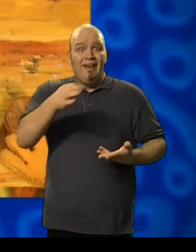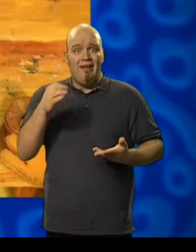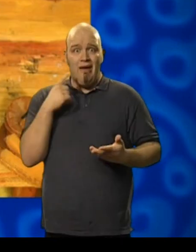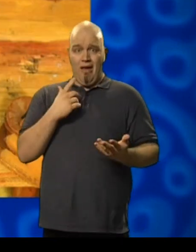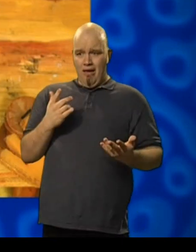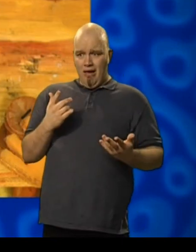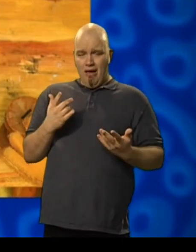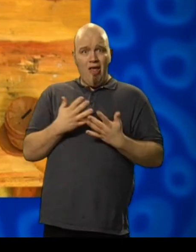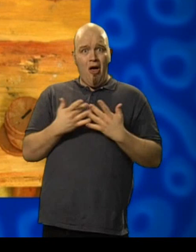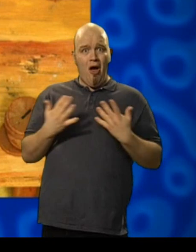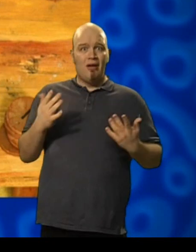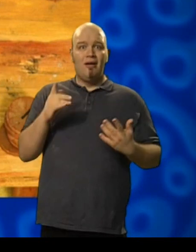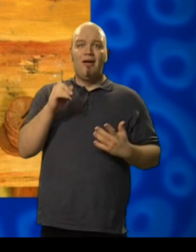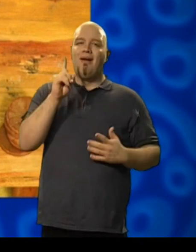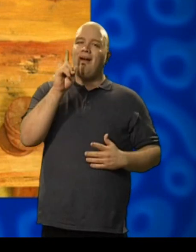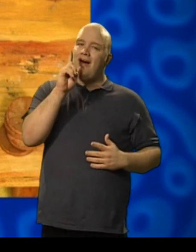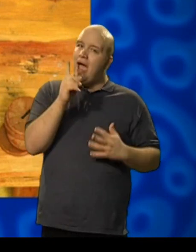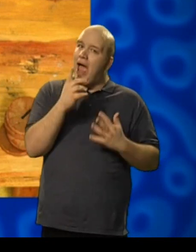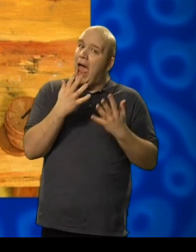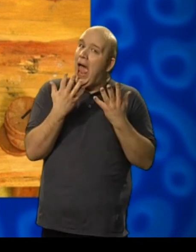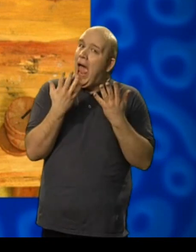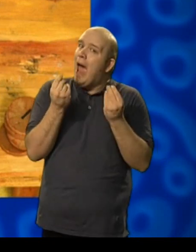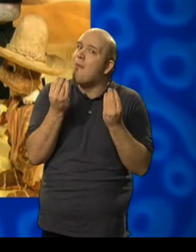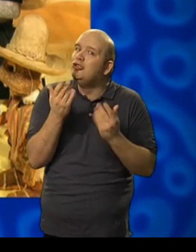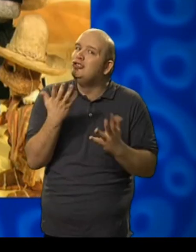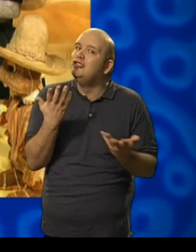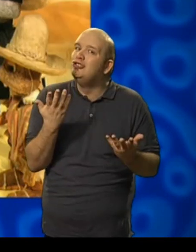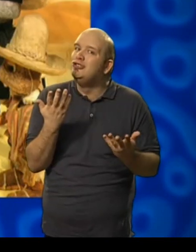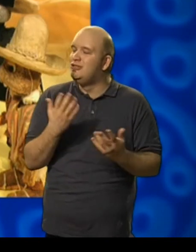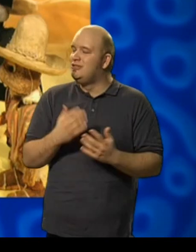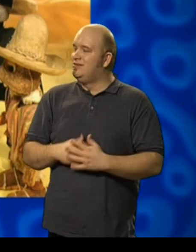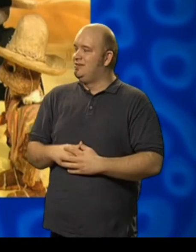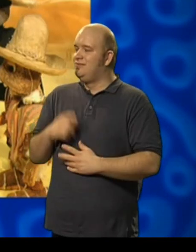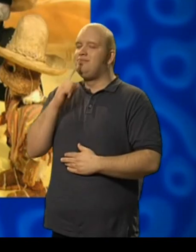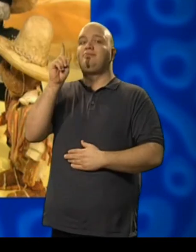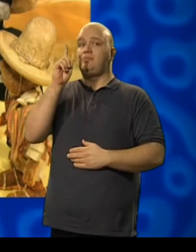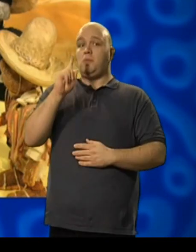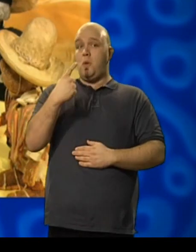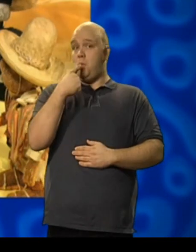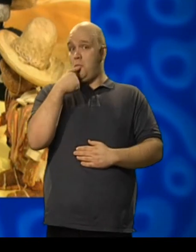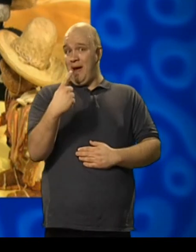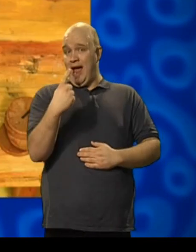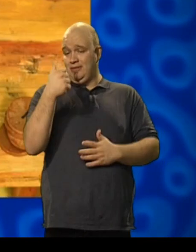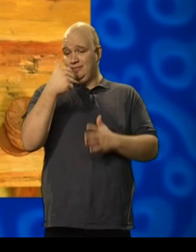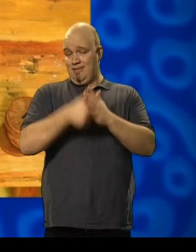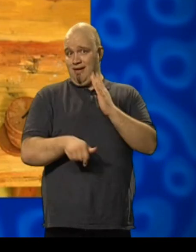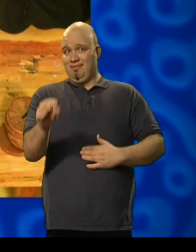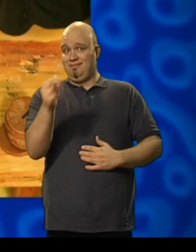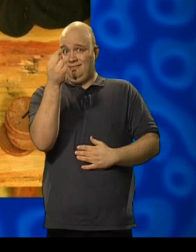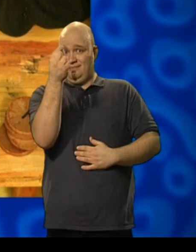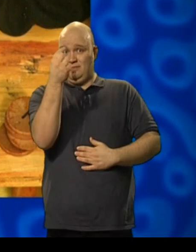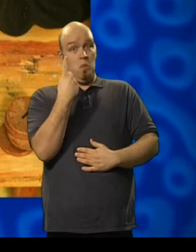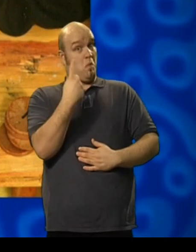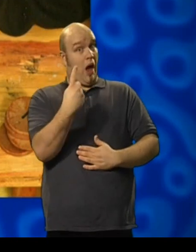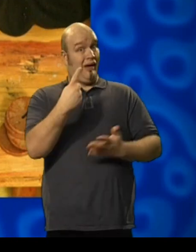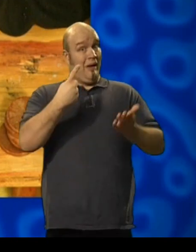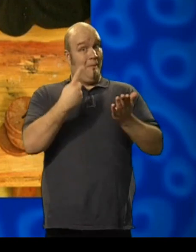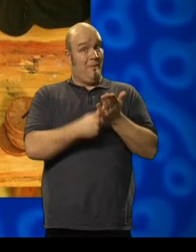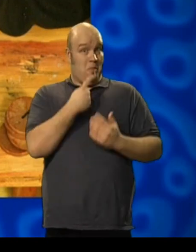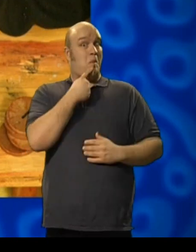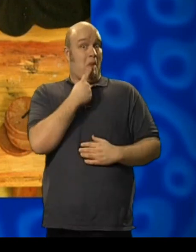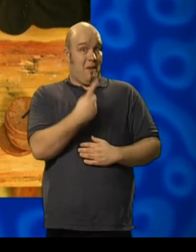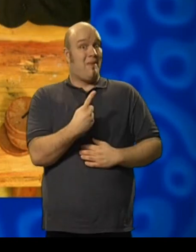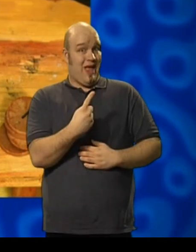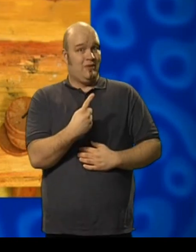that's a lot. Yes, but how much? Well, let's start with the pound. So that's one pound.